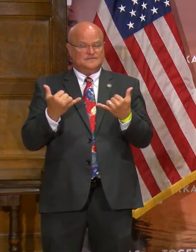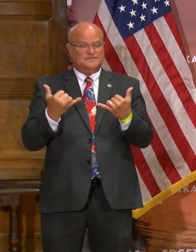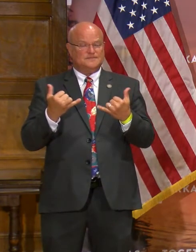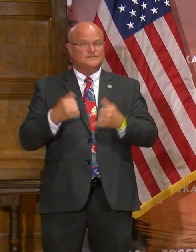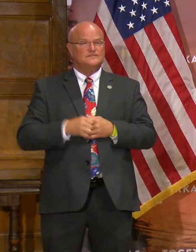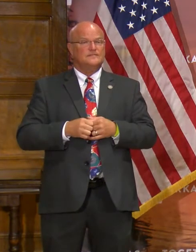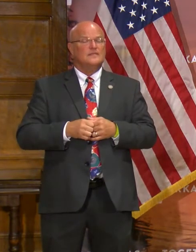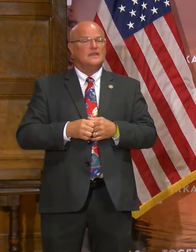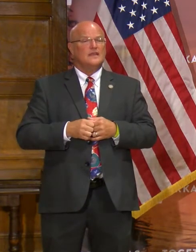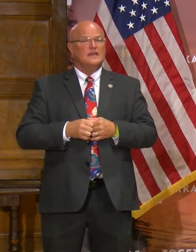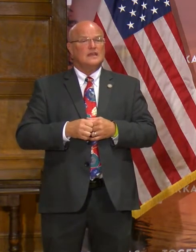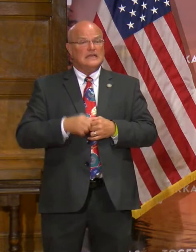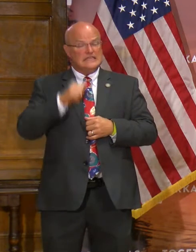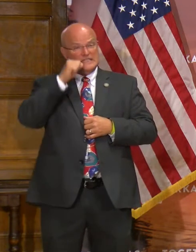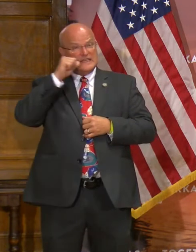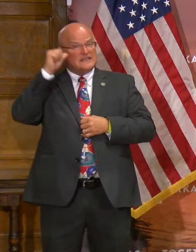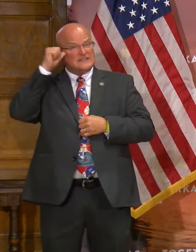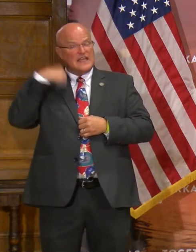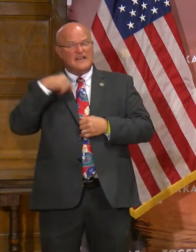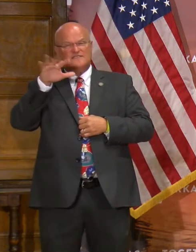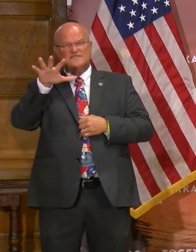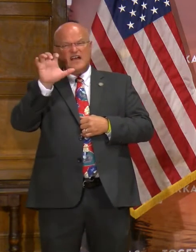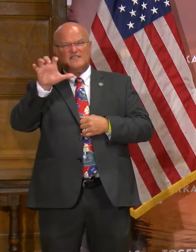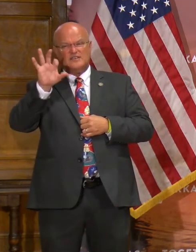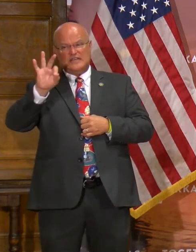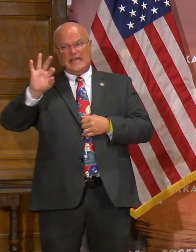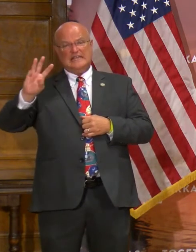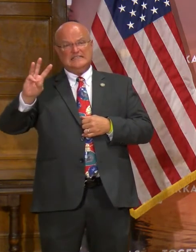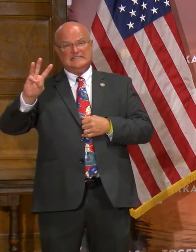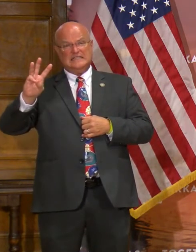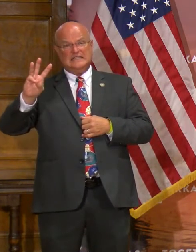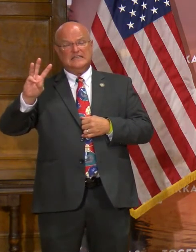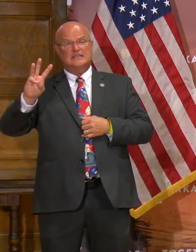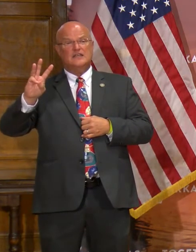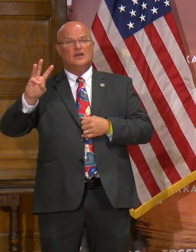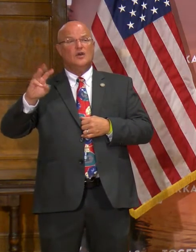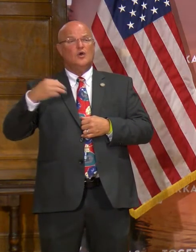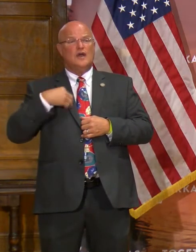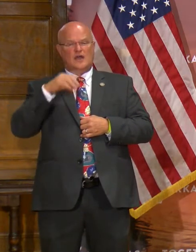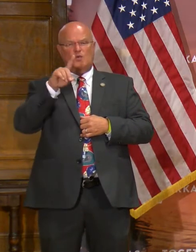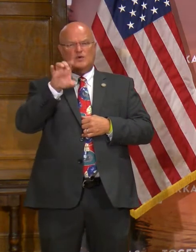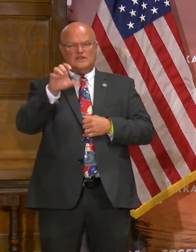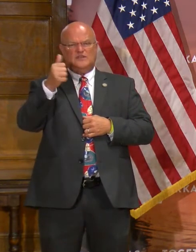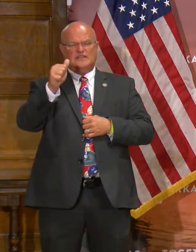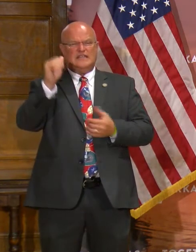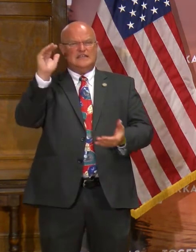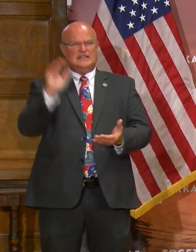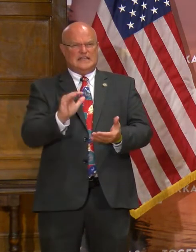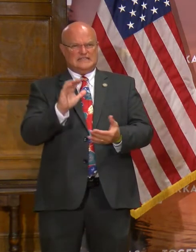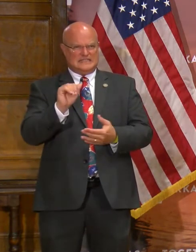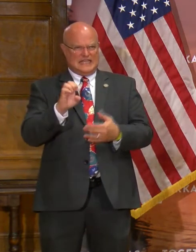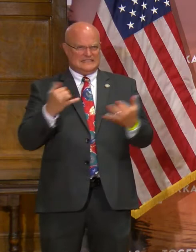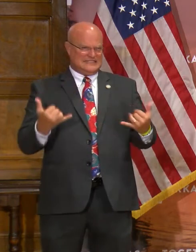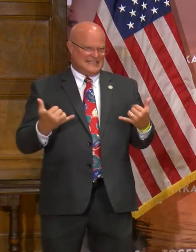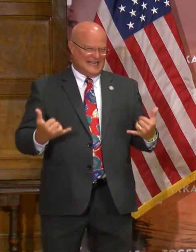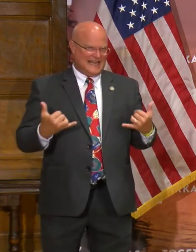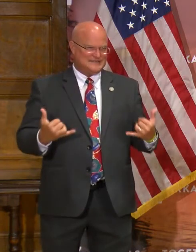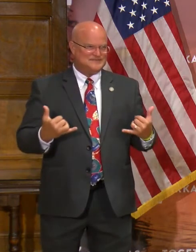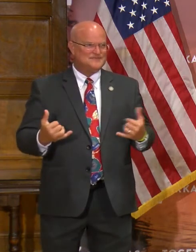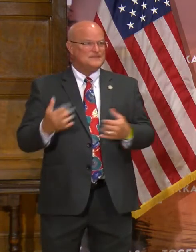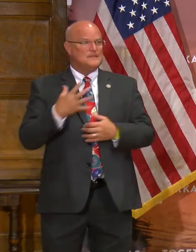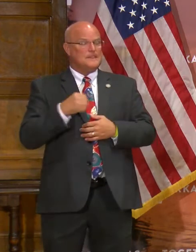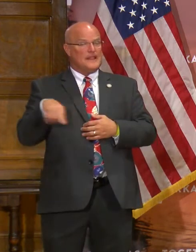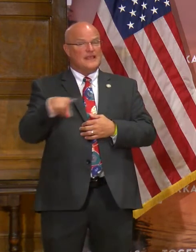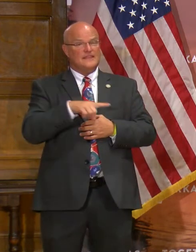day. Yesterday we had 596, so we've had 110 fewer cases today. And